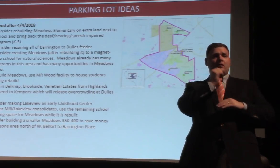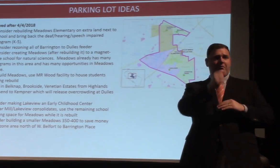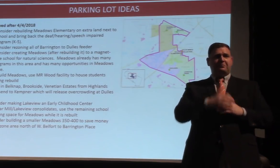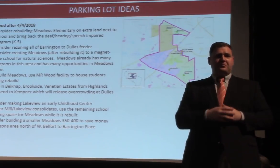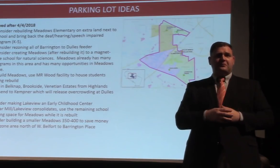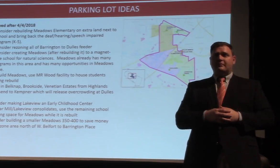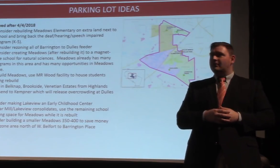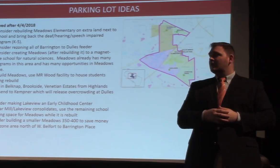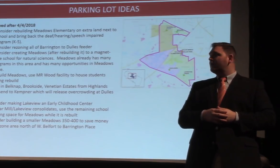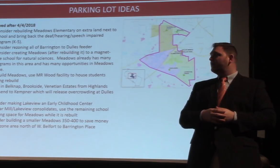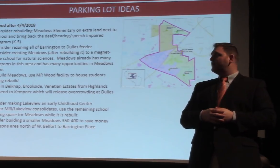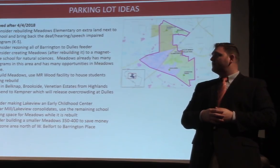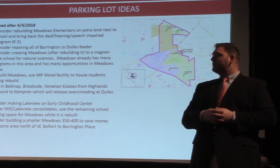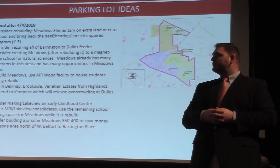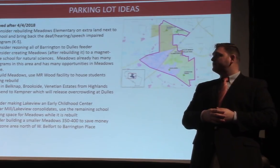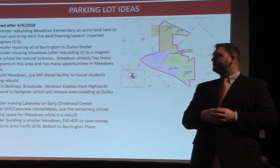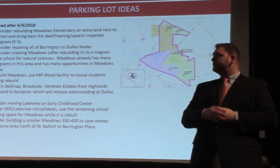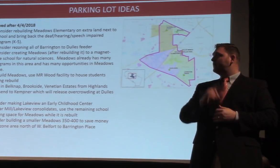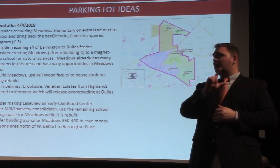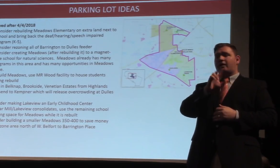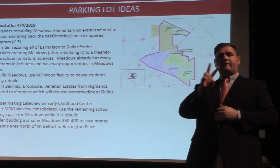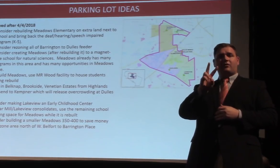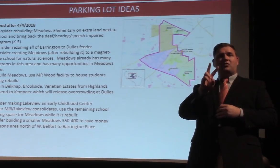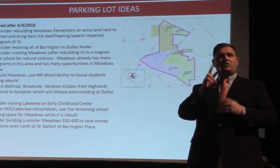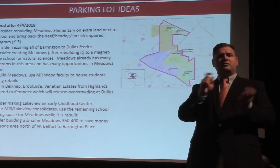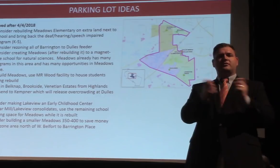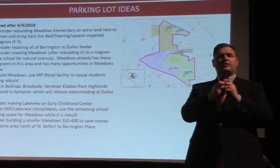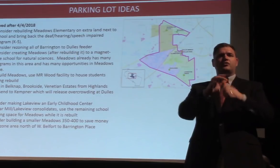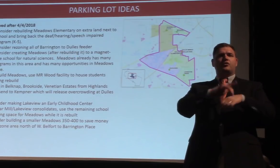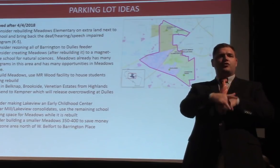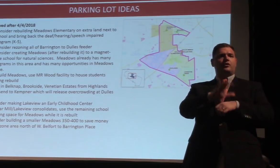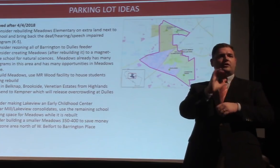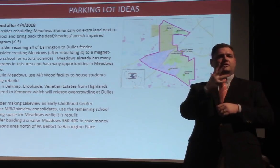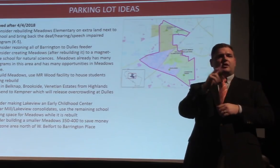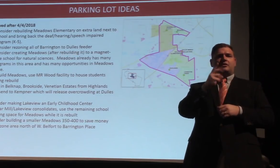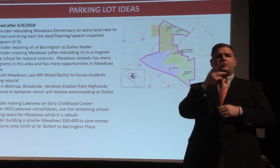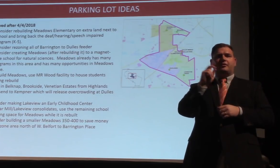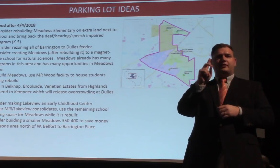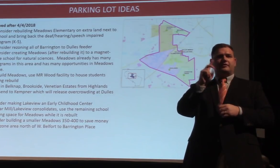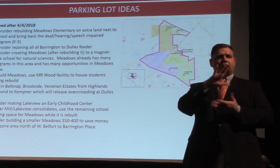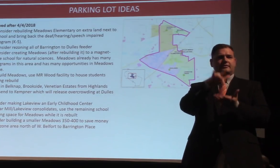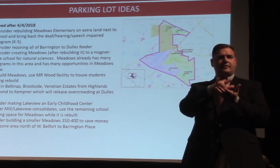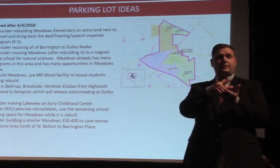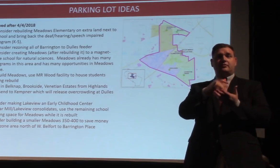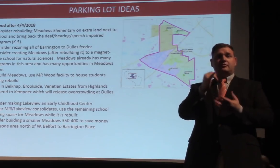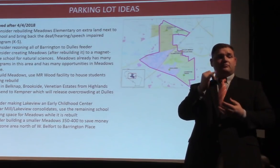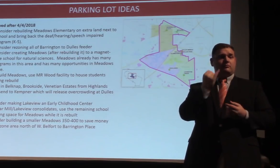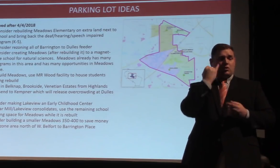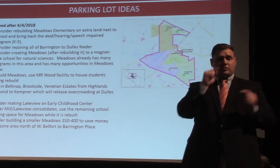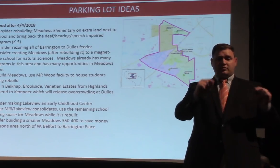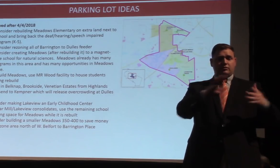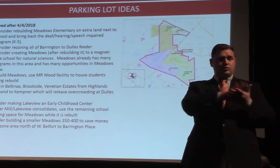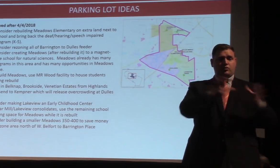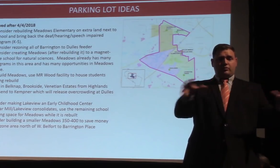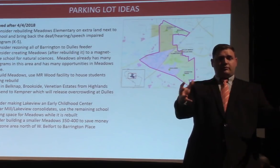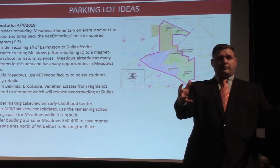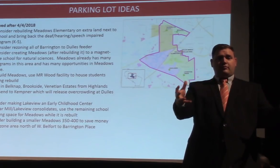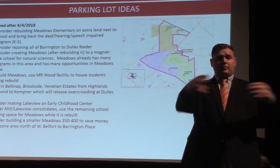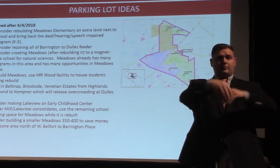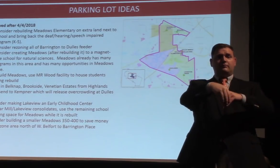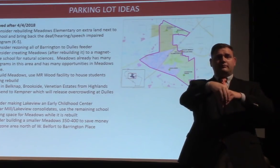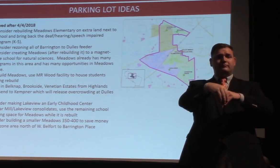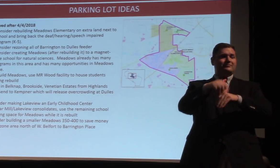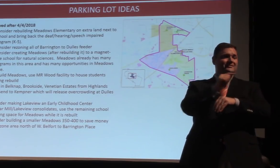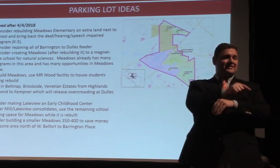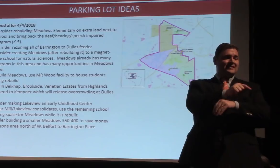Consider making Lakeview an early childhood center. If Sugar Mill or Lakeview consolidates, use the remaining school's swing space while the new